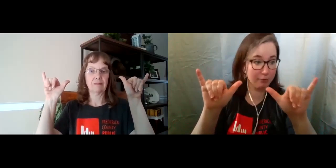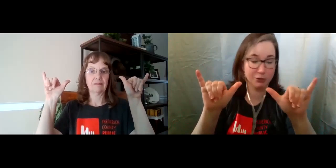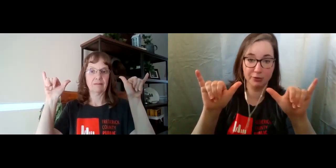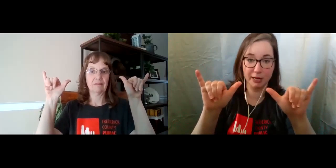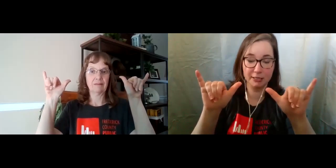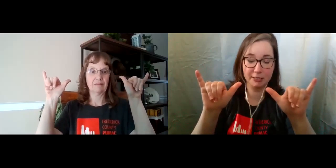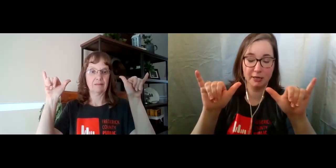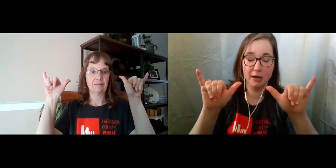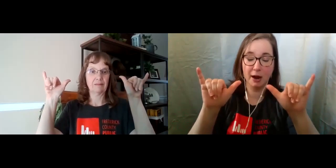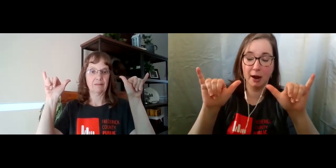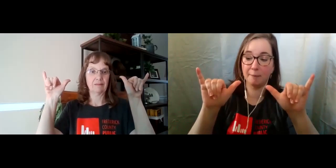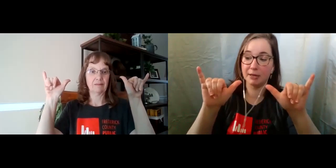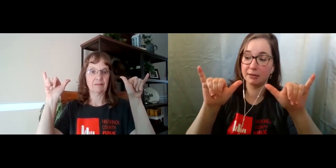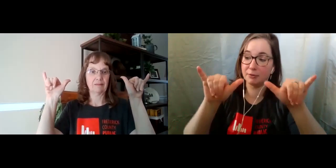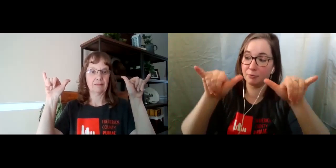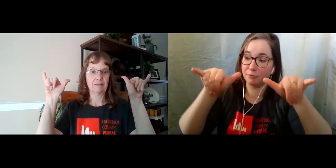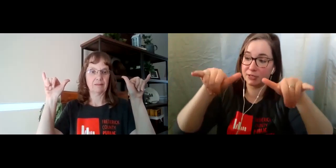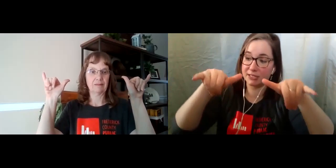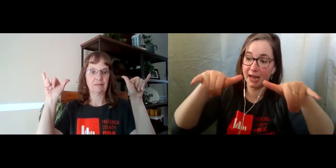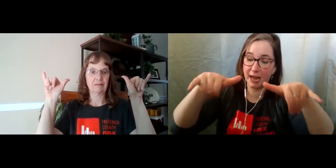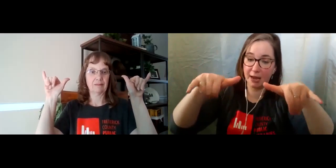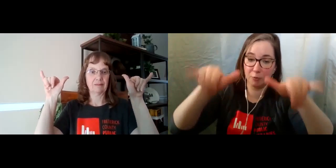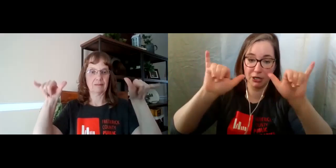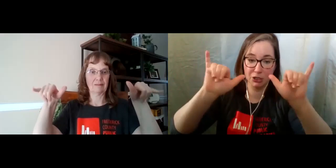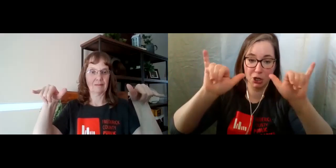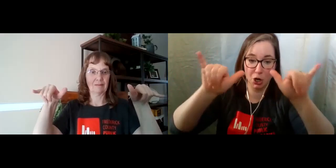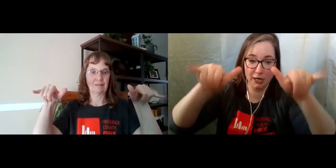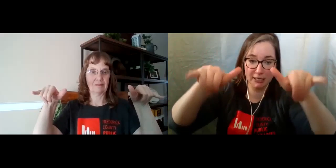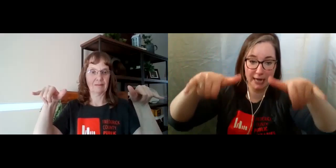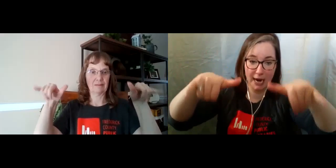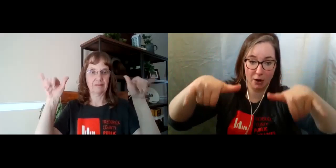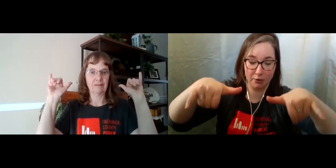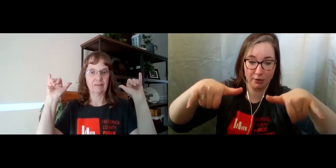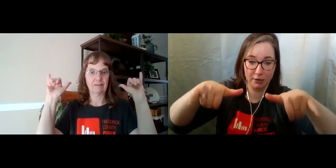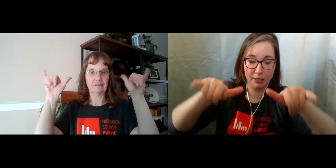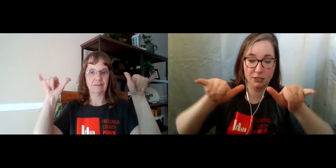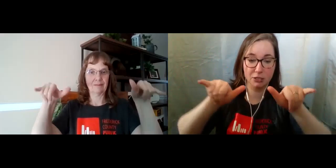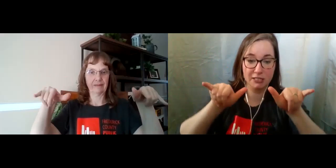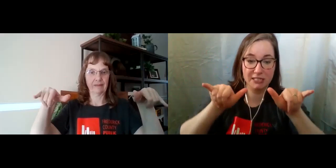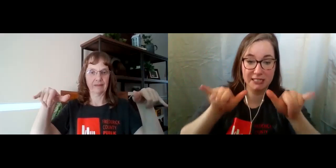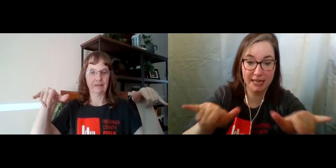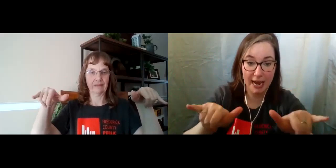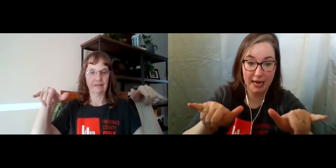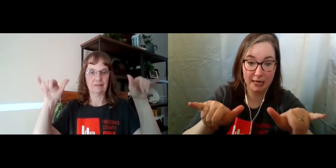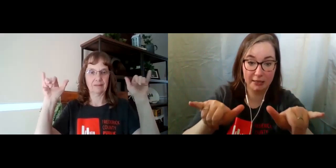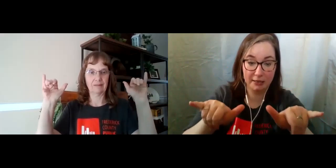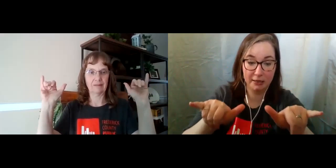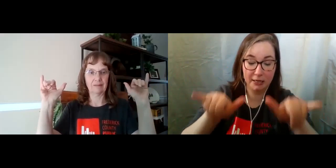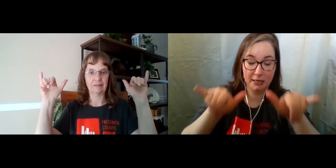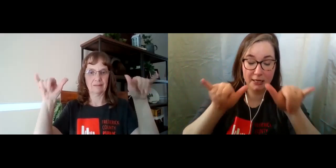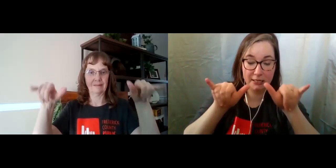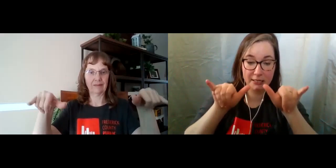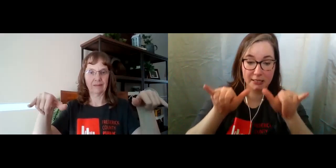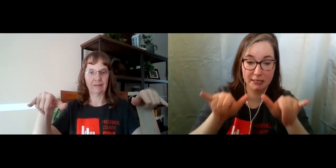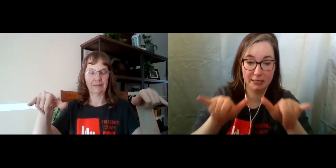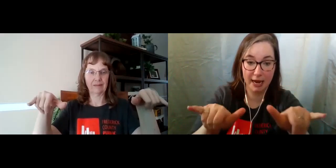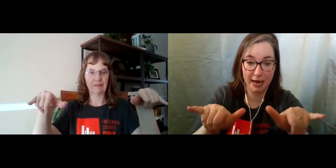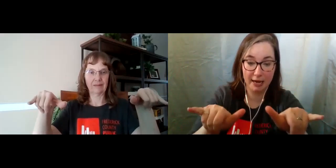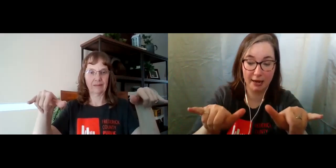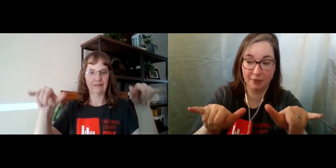do this. But for stay, we're going to turn it down. So stay. Stay. And this